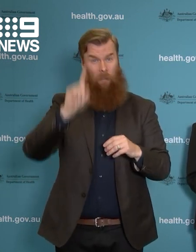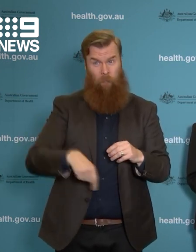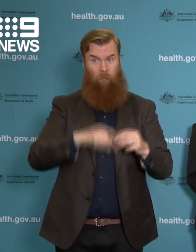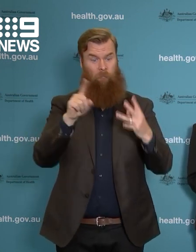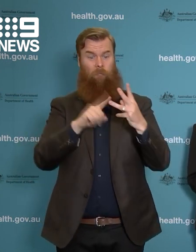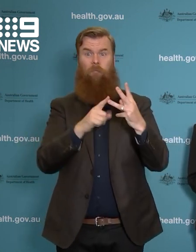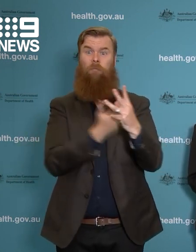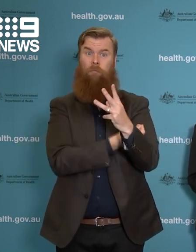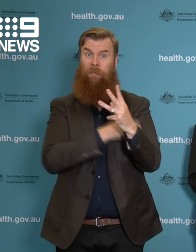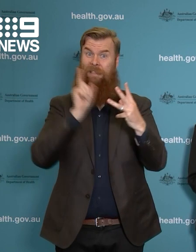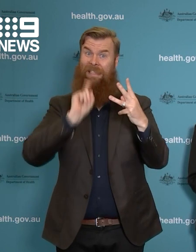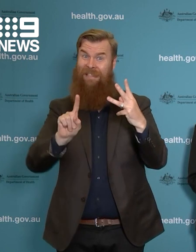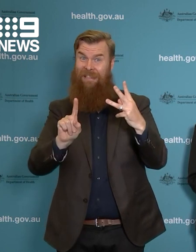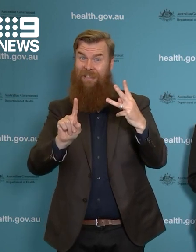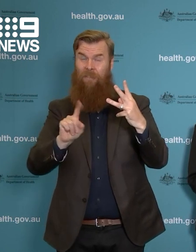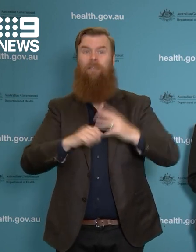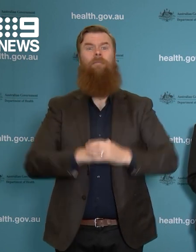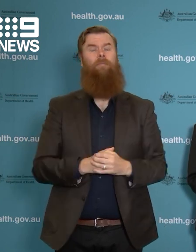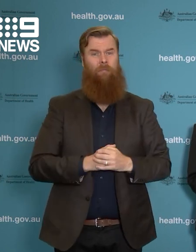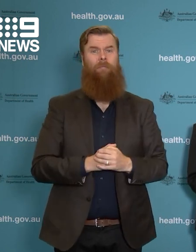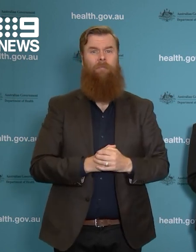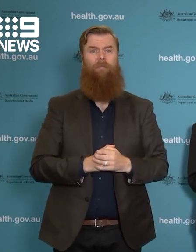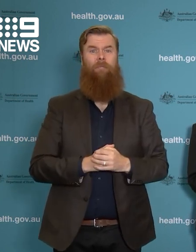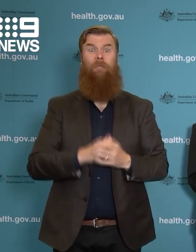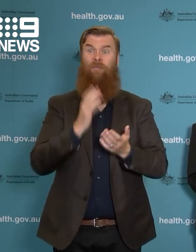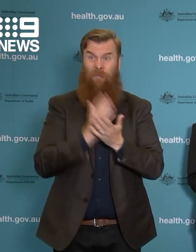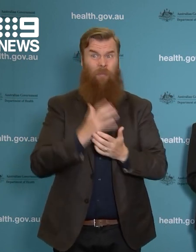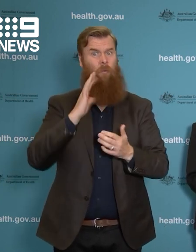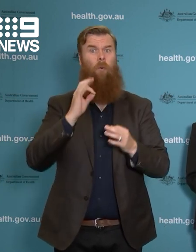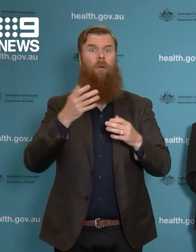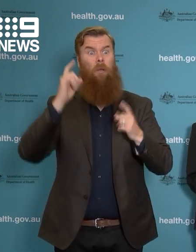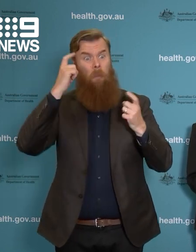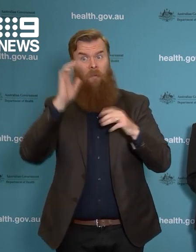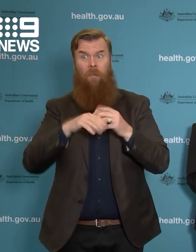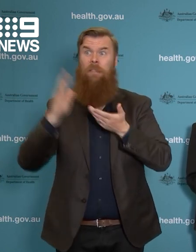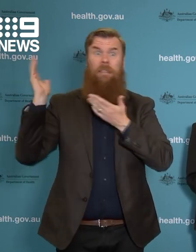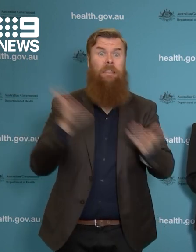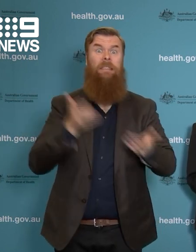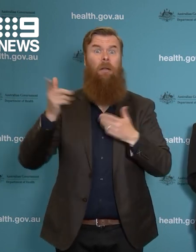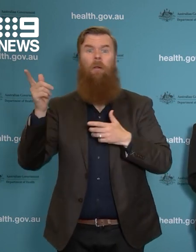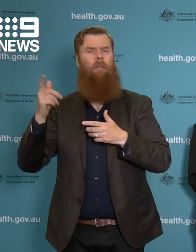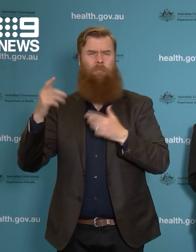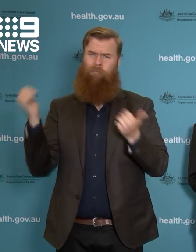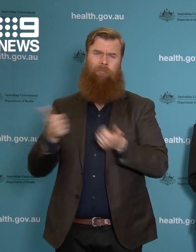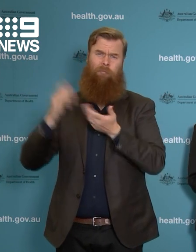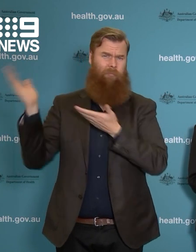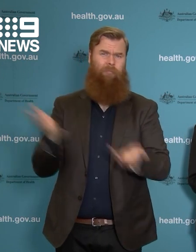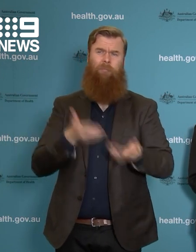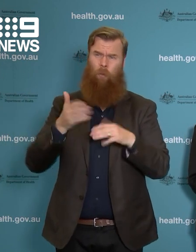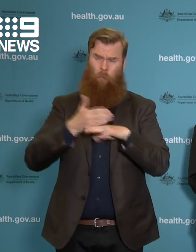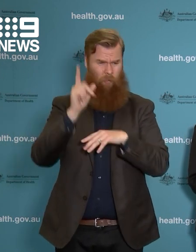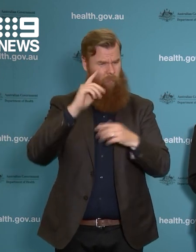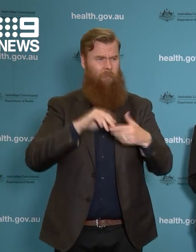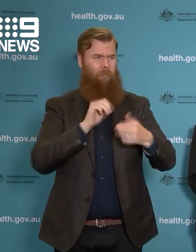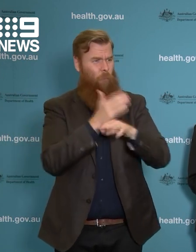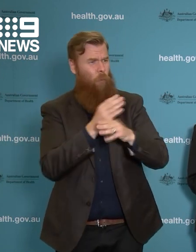want to assure everybody that there is absolutely no concerns with supply, and we are working with all of the GPs and pharmacists and